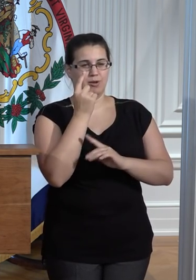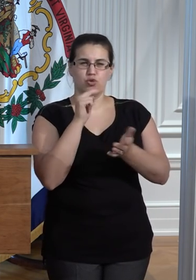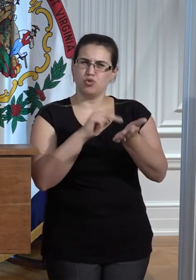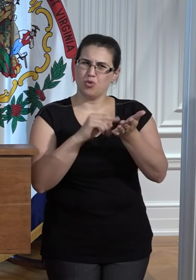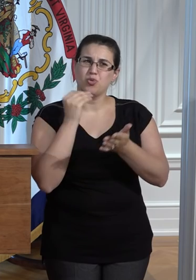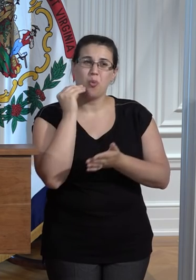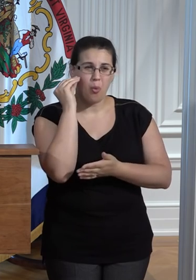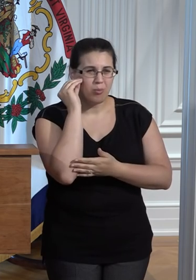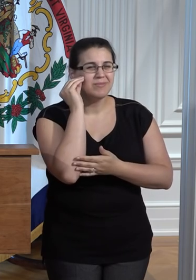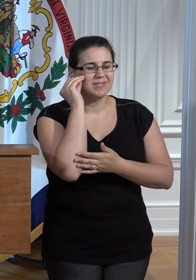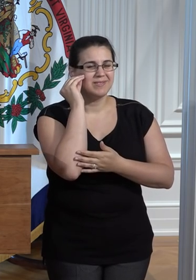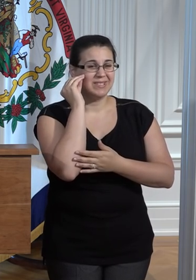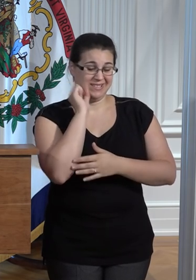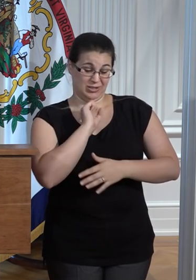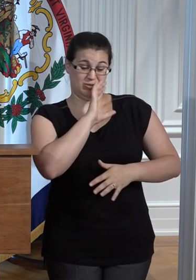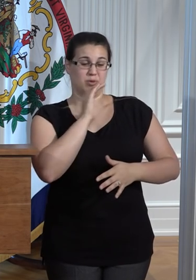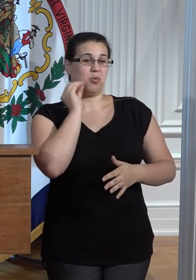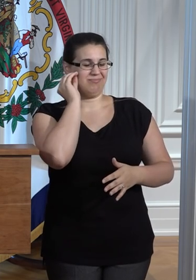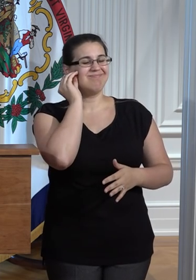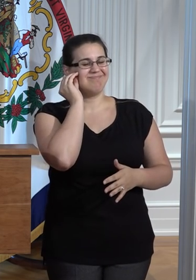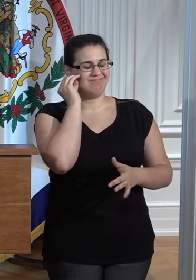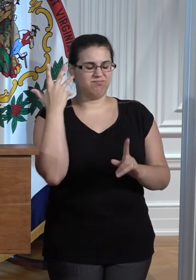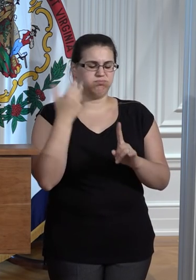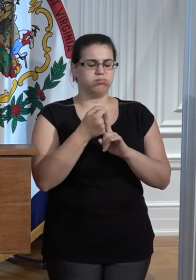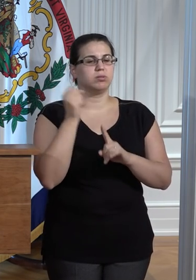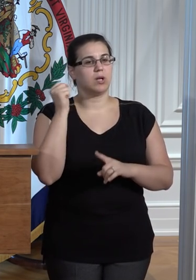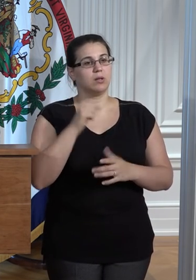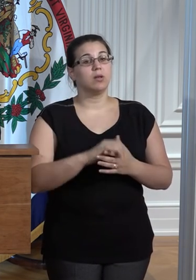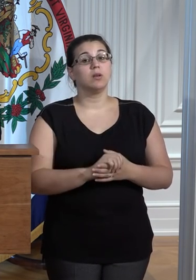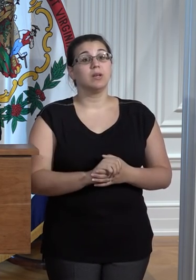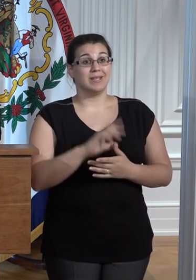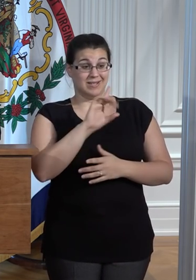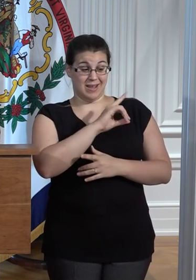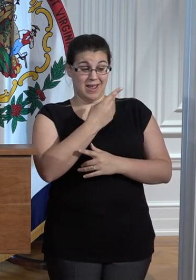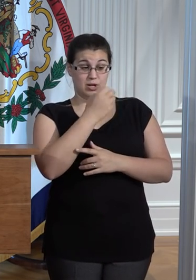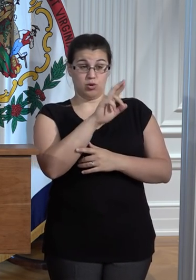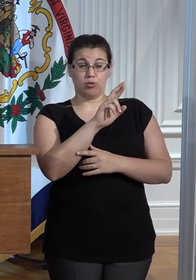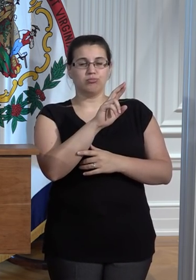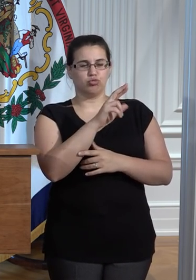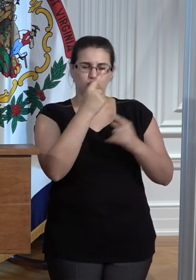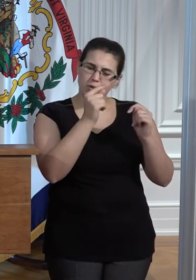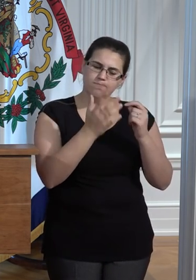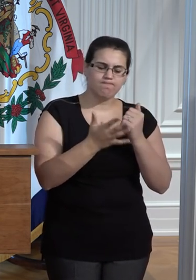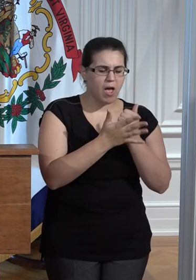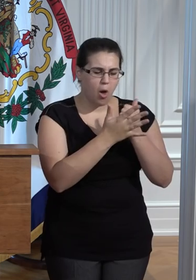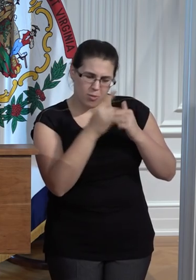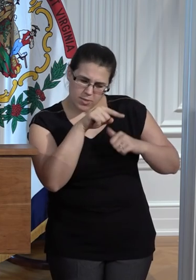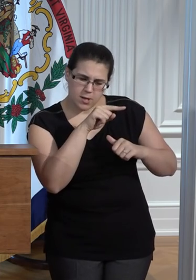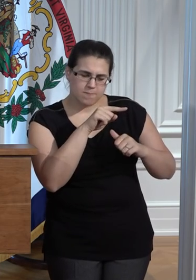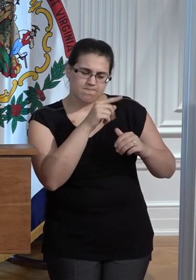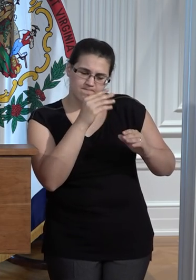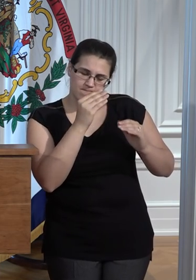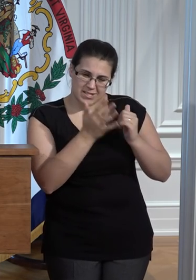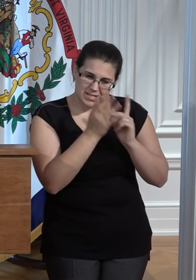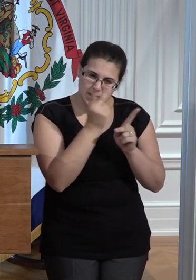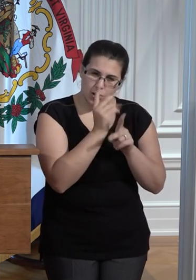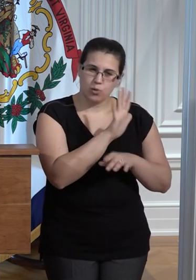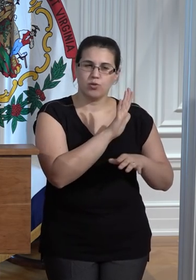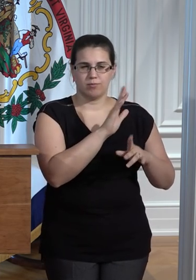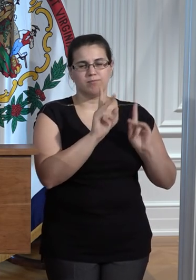several nursing homes have been affected, and DHHR is working with them to address their residents' needs.